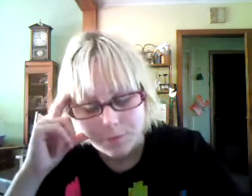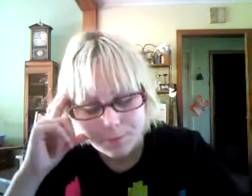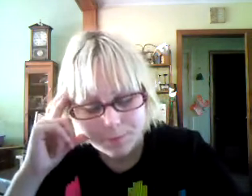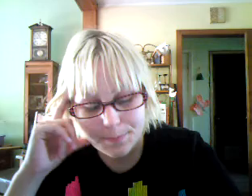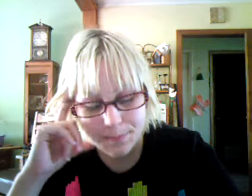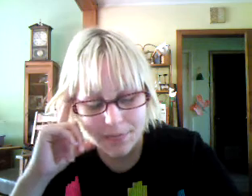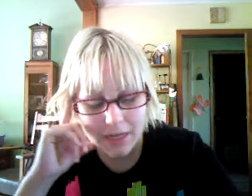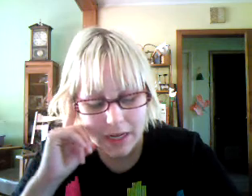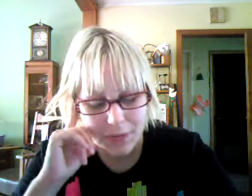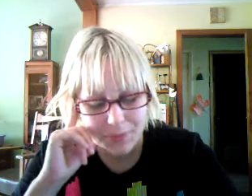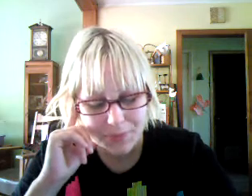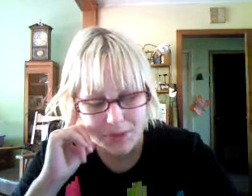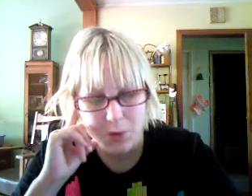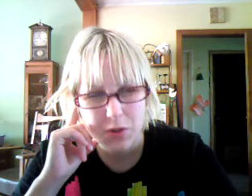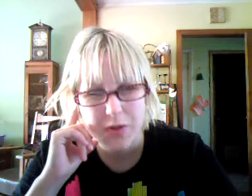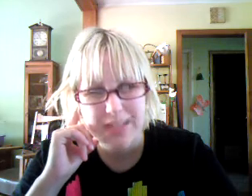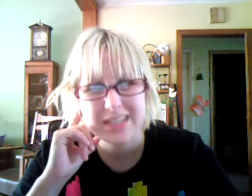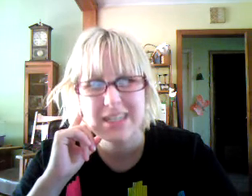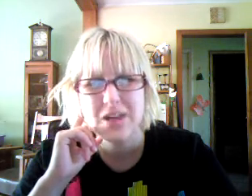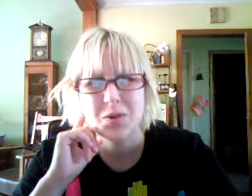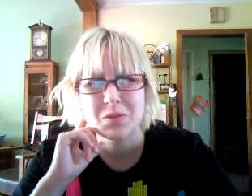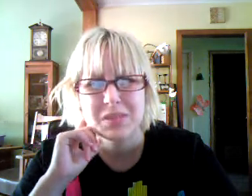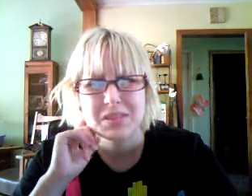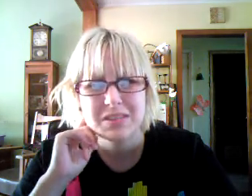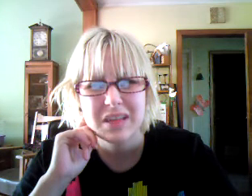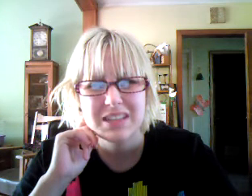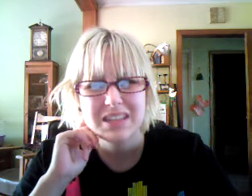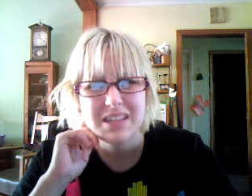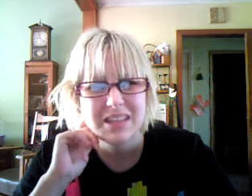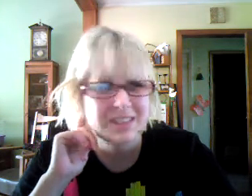So, yeah, you only really see those kinds of things.